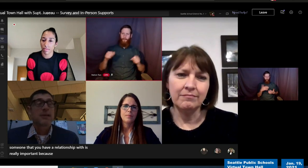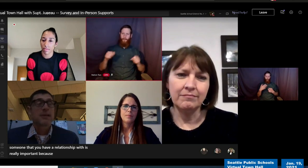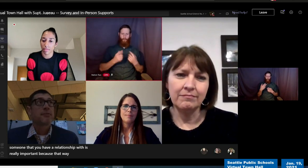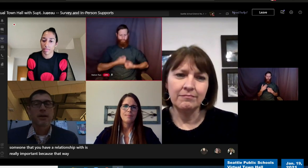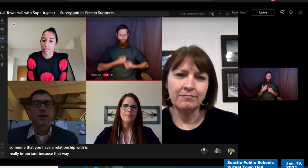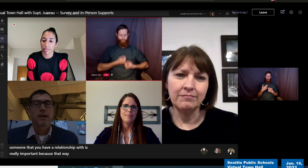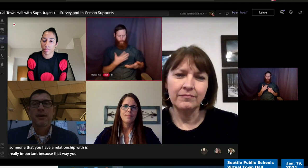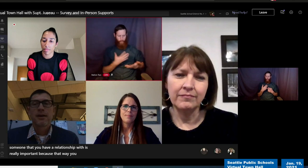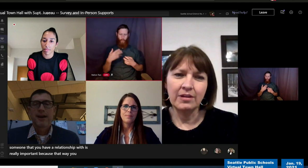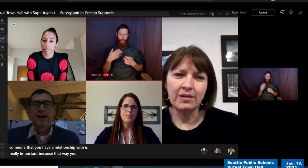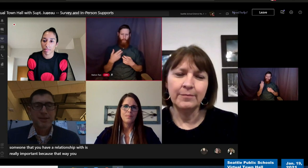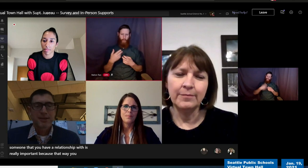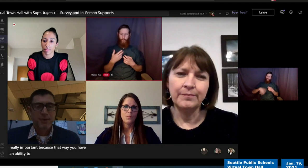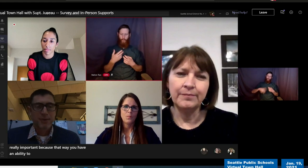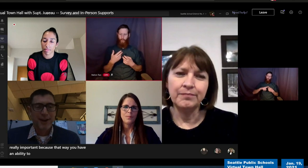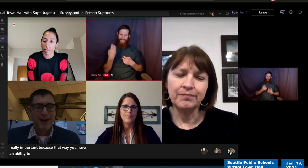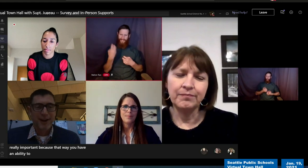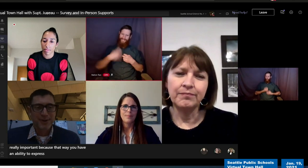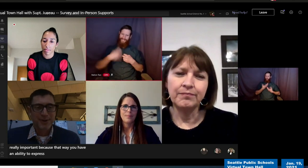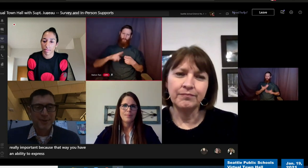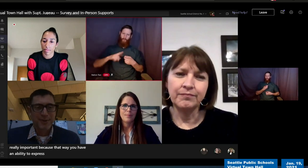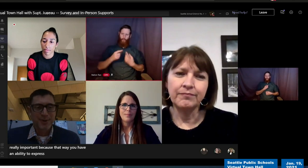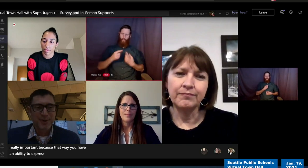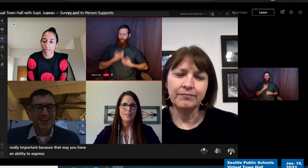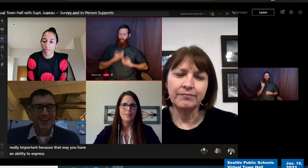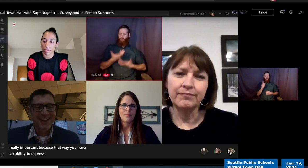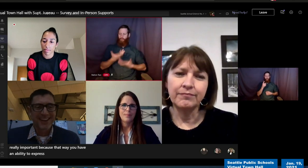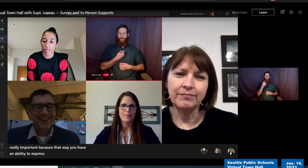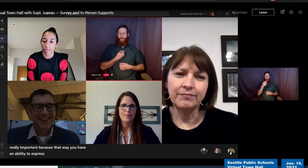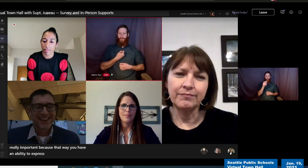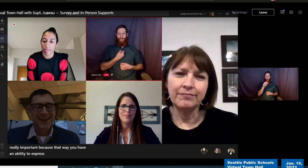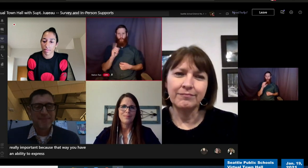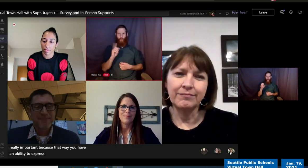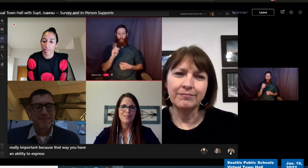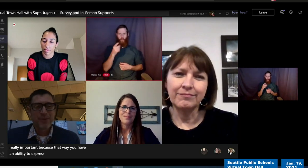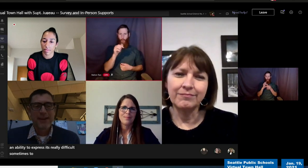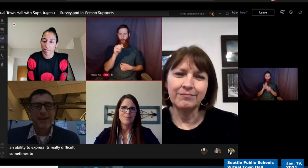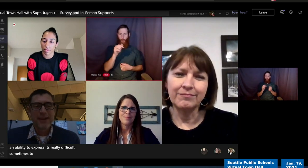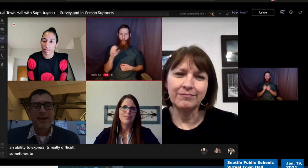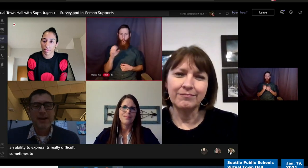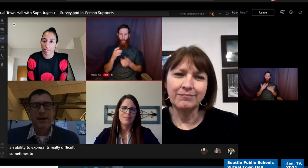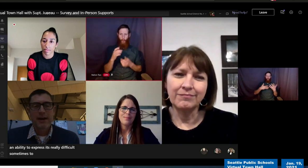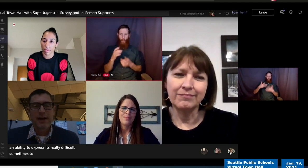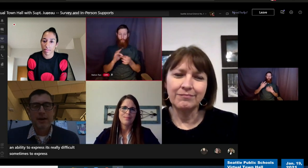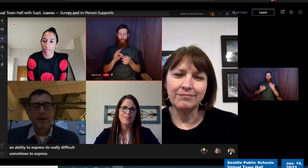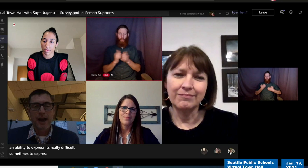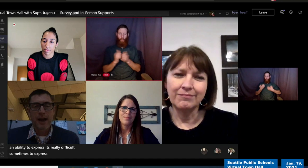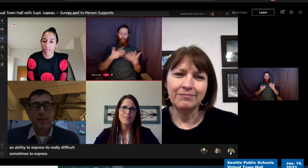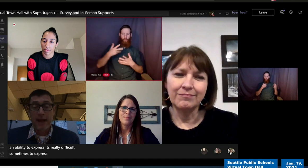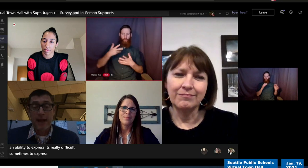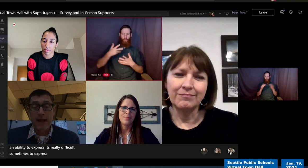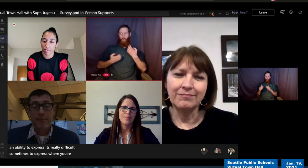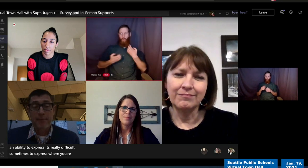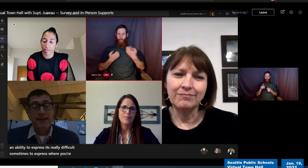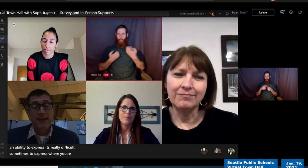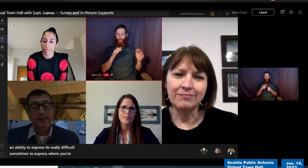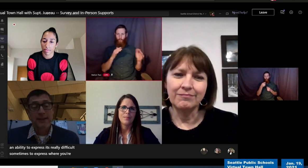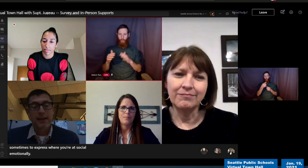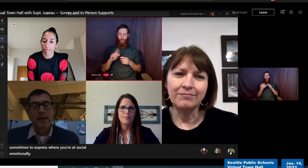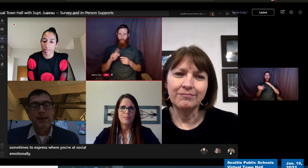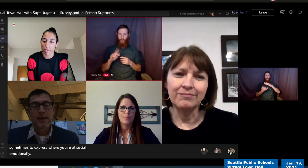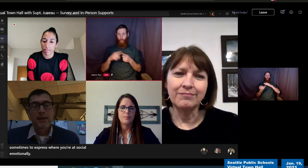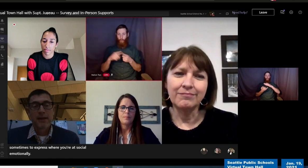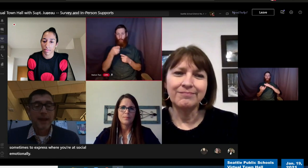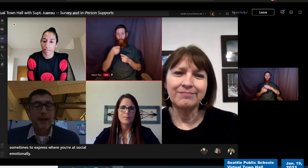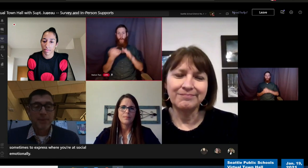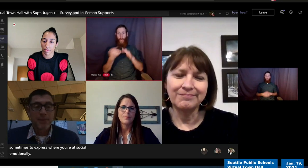express where you're at social emotionally when you're perhaps isolated. Then my